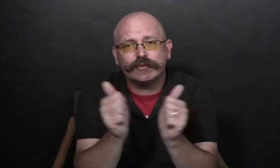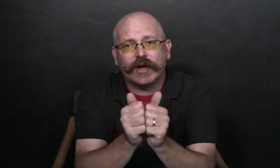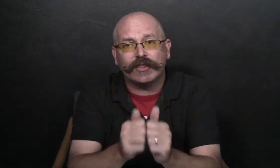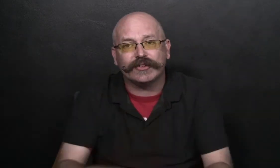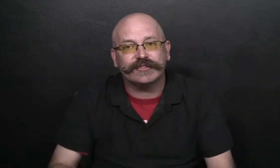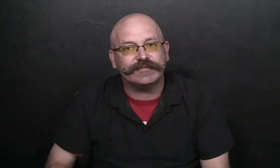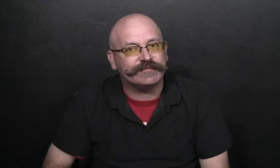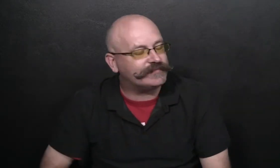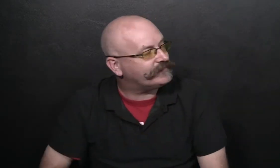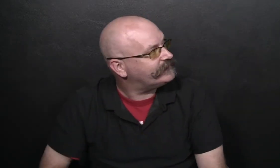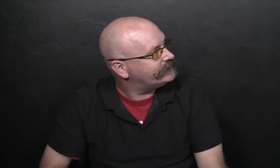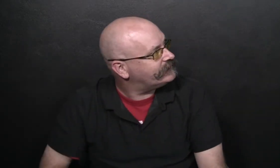eating together.